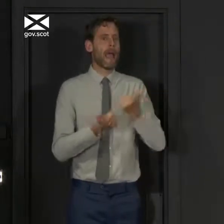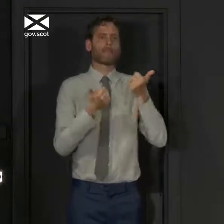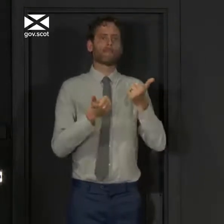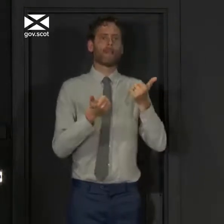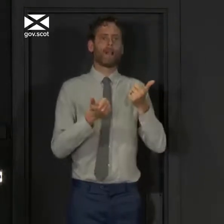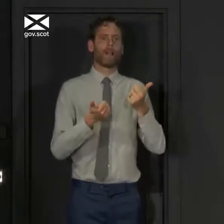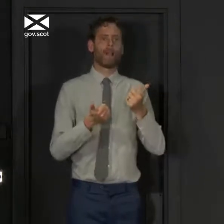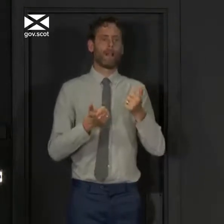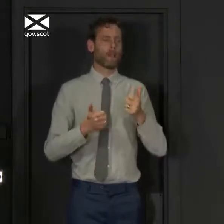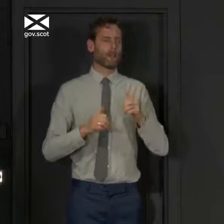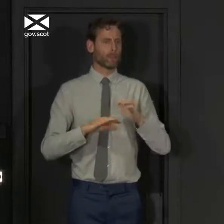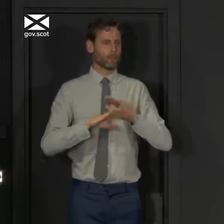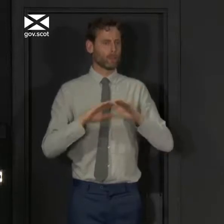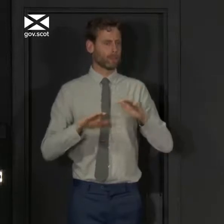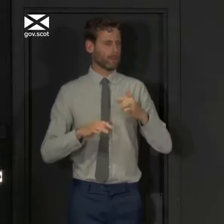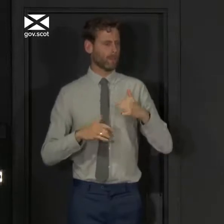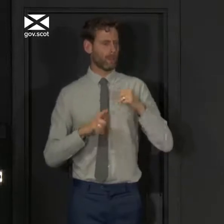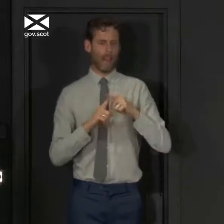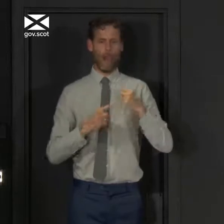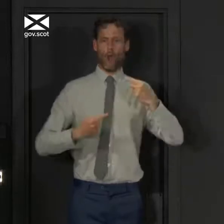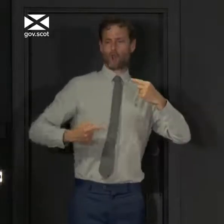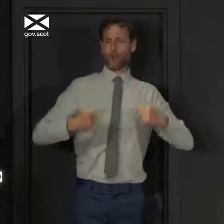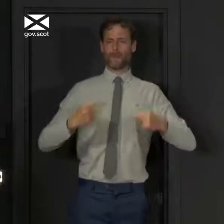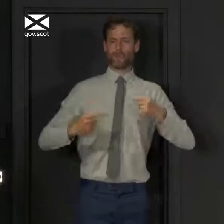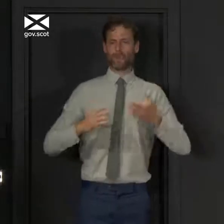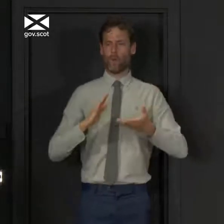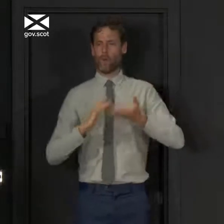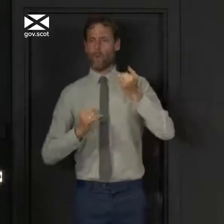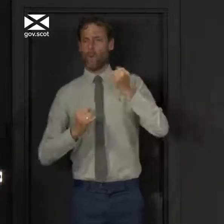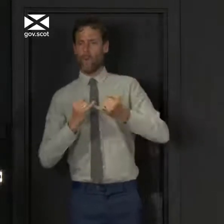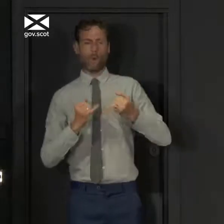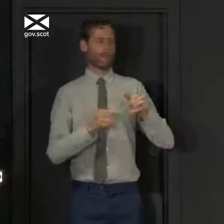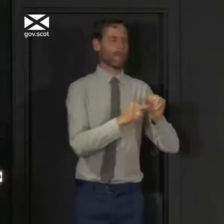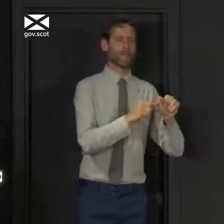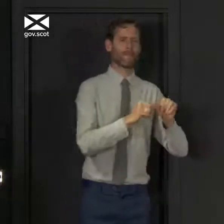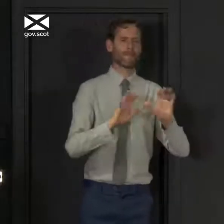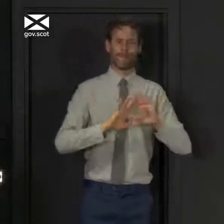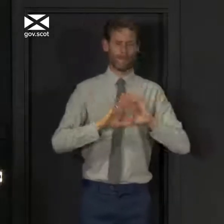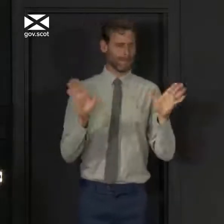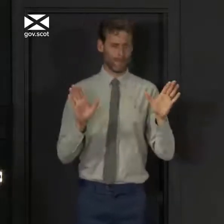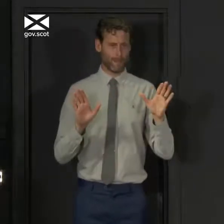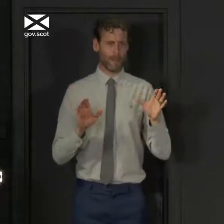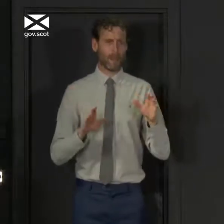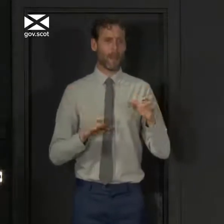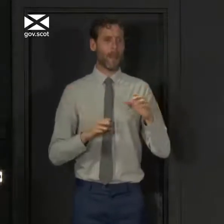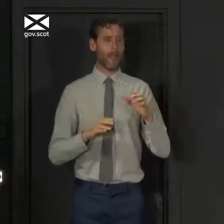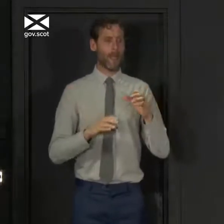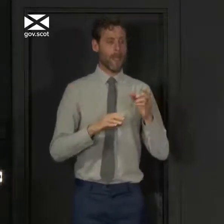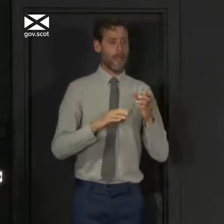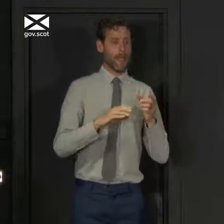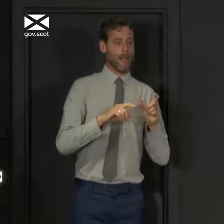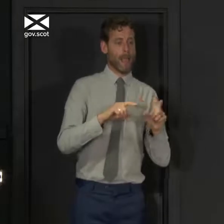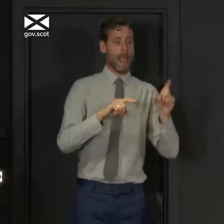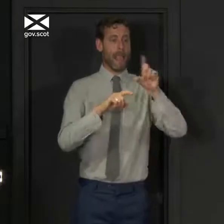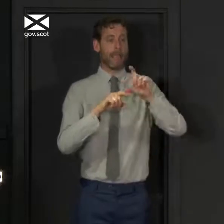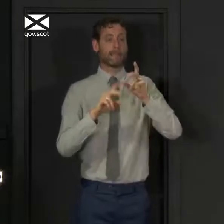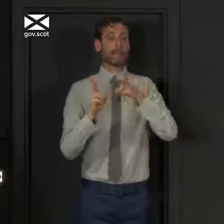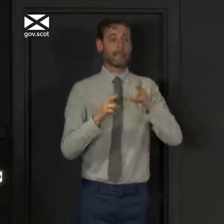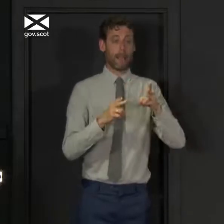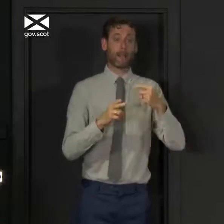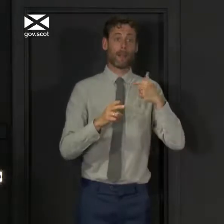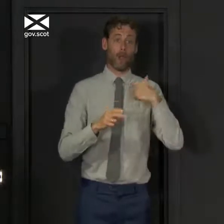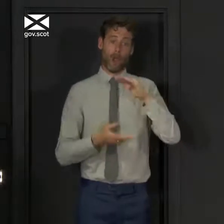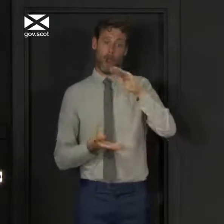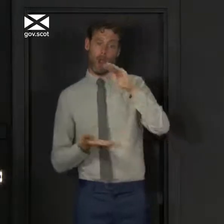shouldn't be seen in that context. Excess deaths in Scotland are lower than in England although